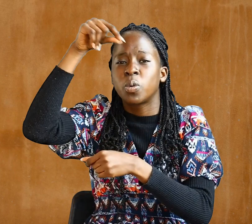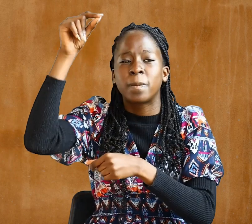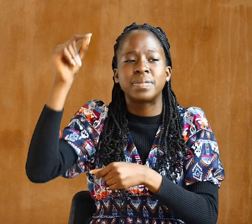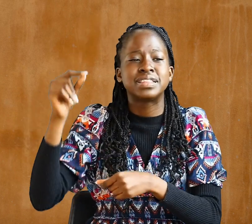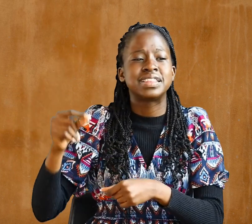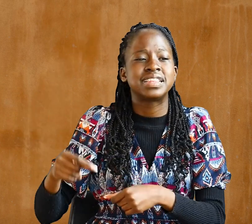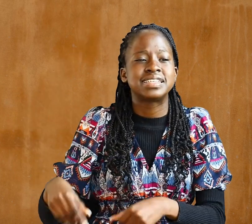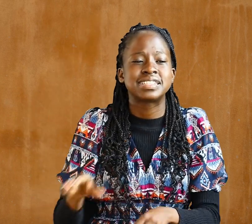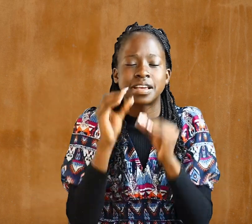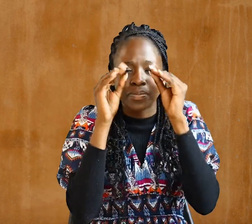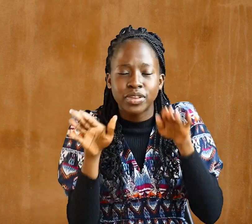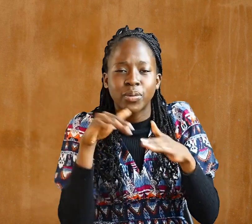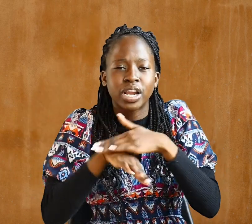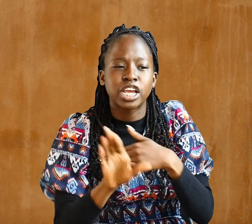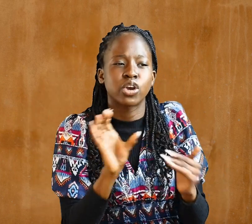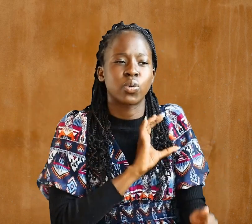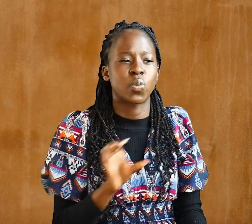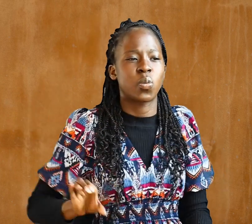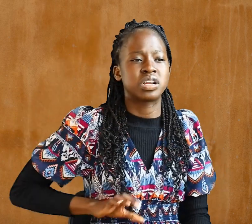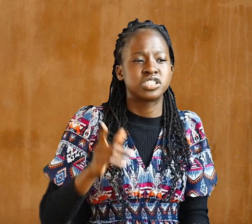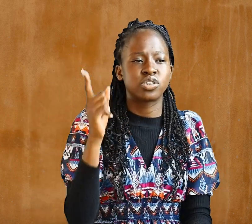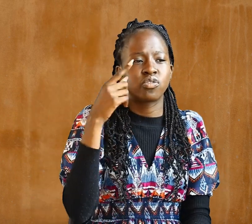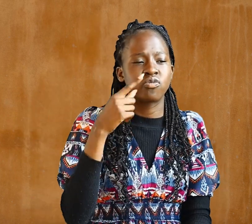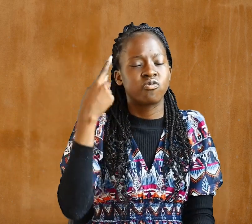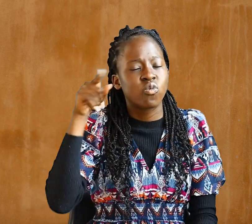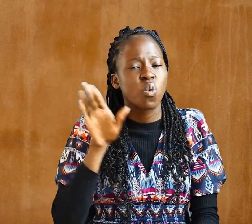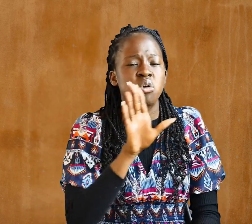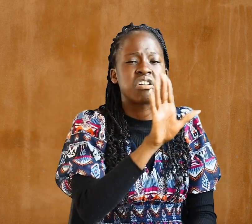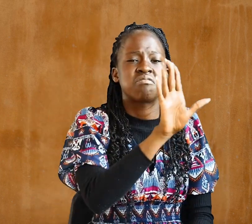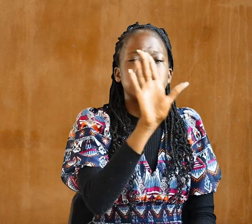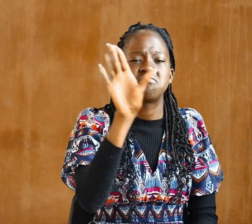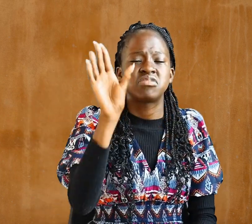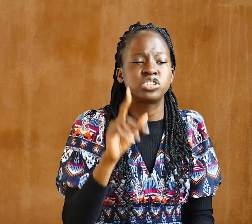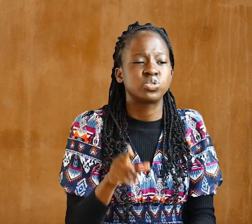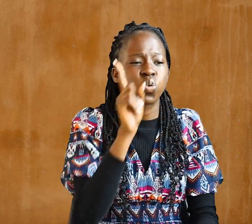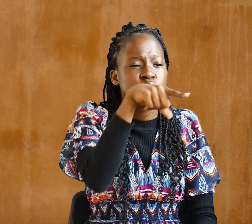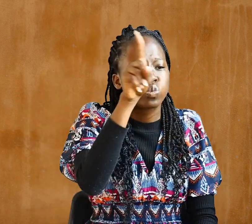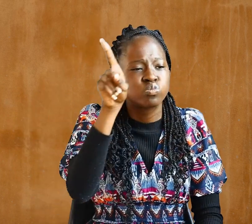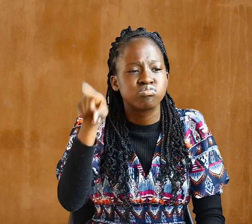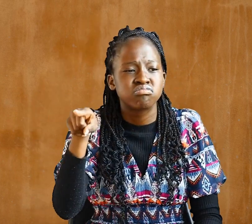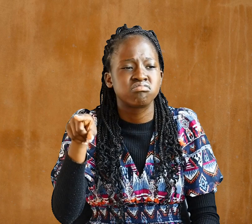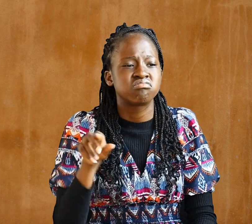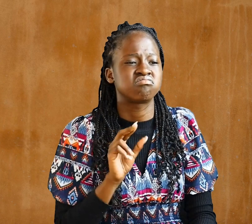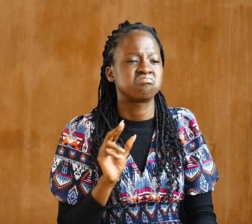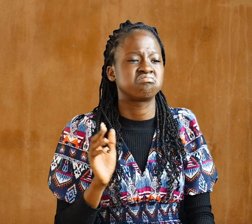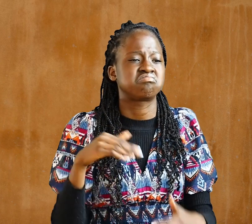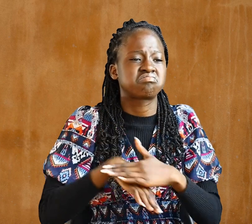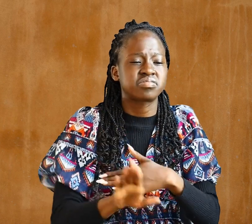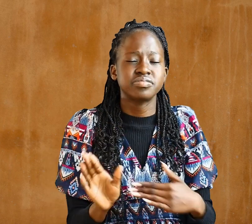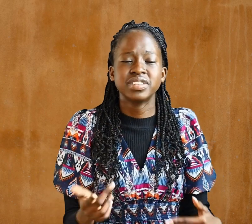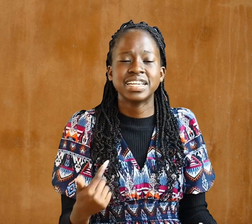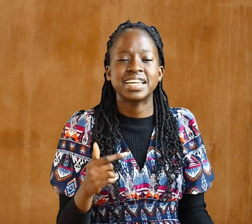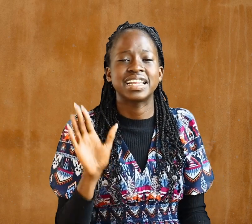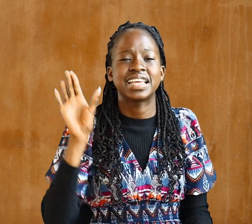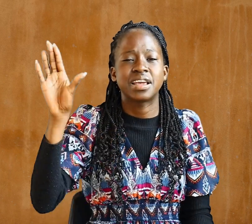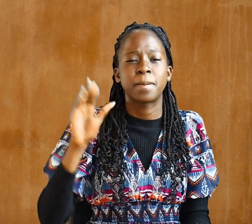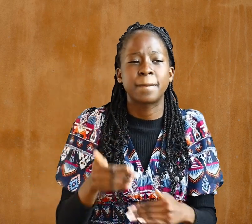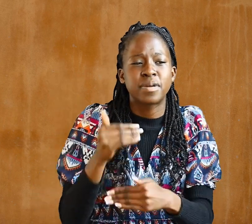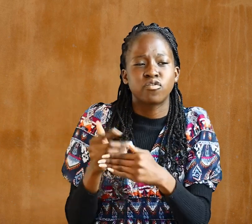blessing in Christ. For he chose us in him before the creation of the